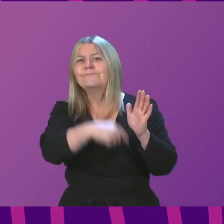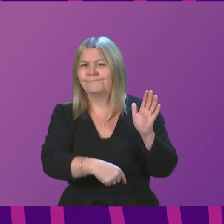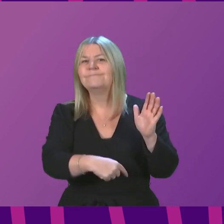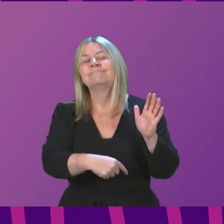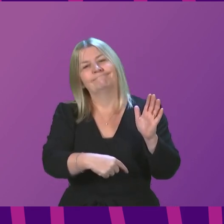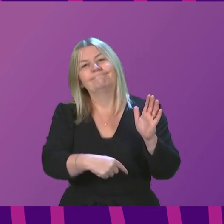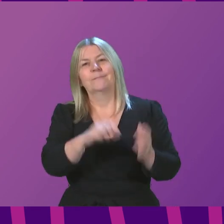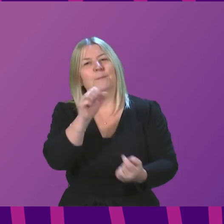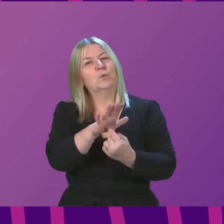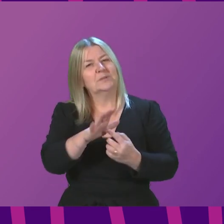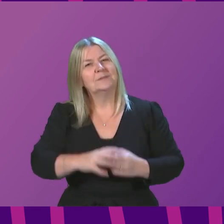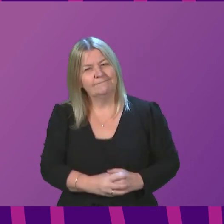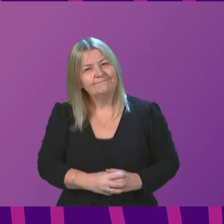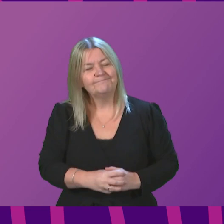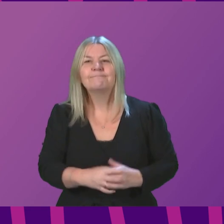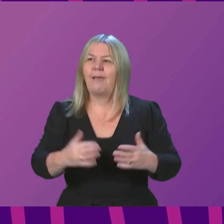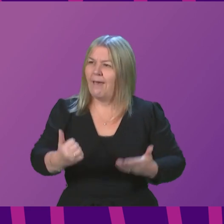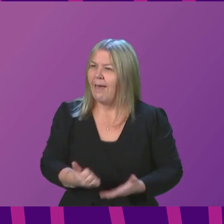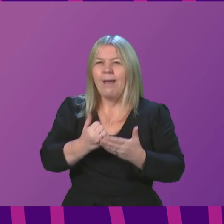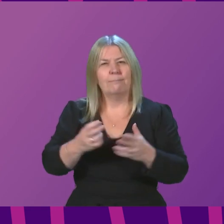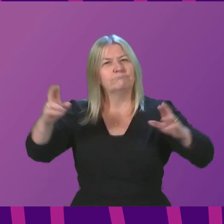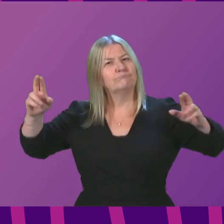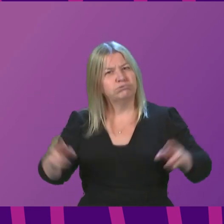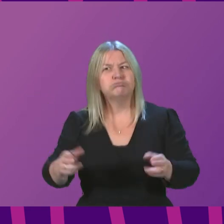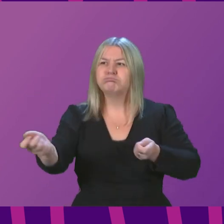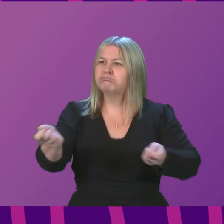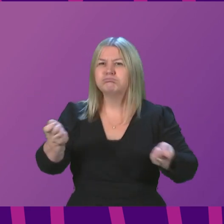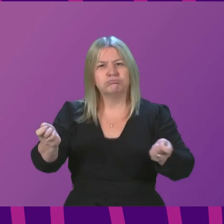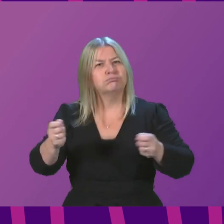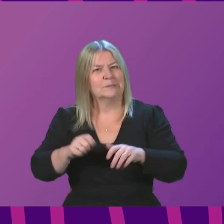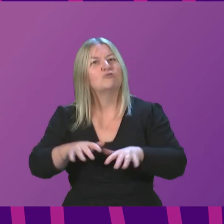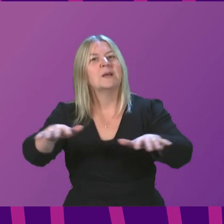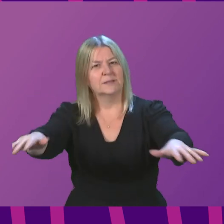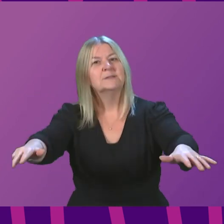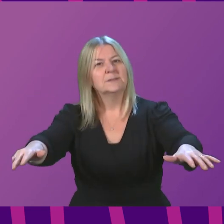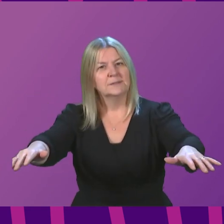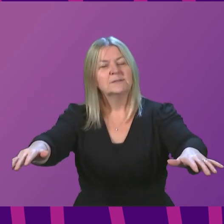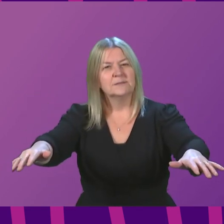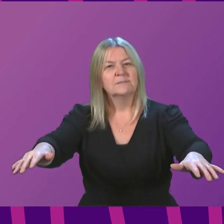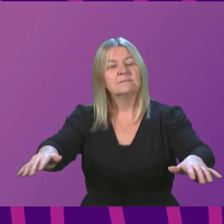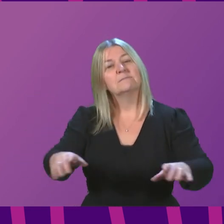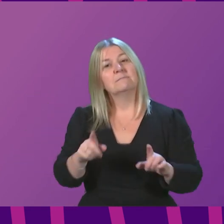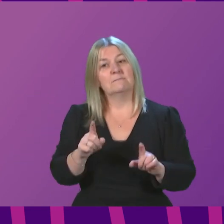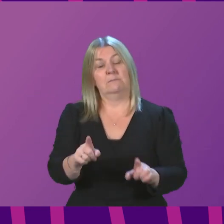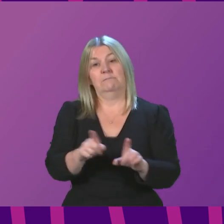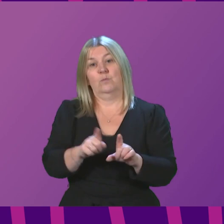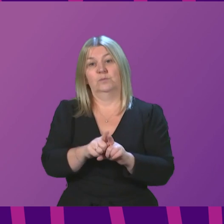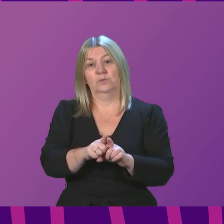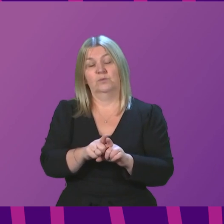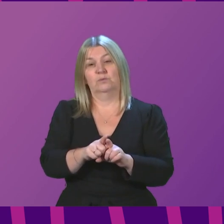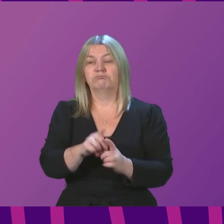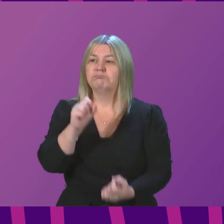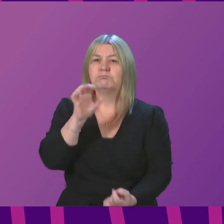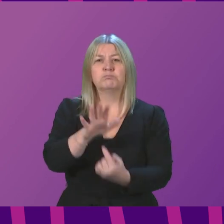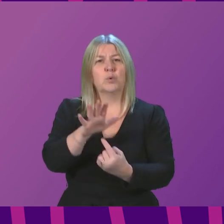us deal with and reduce the impact of the public health challenge that COVID represents. However, they also have a very